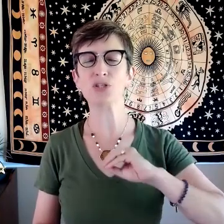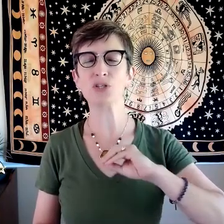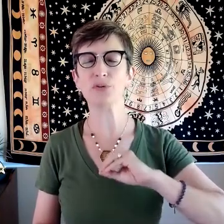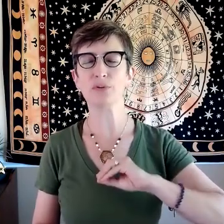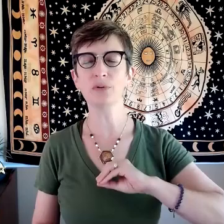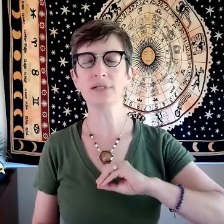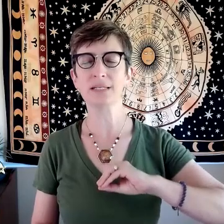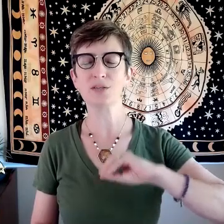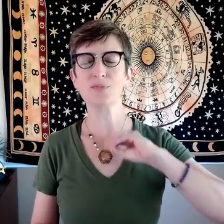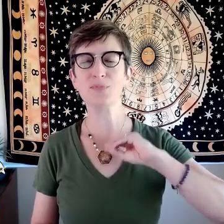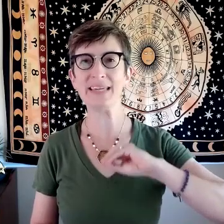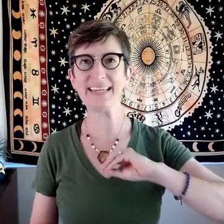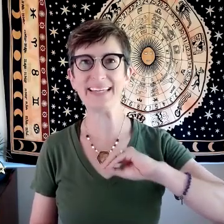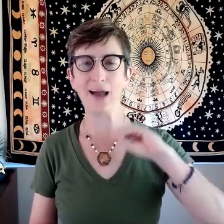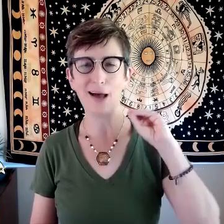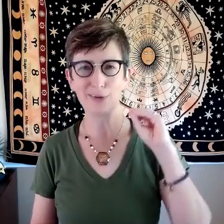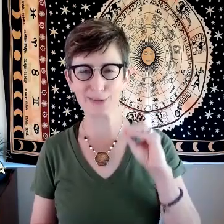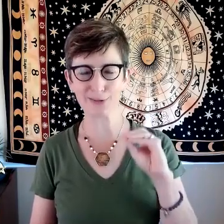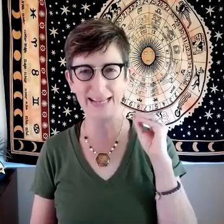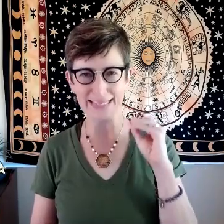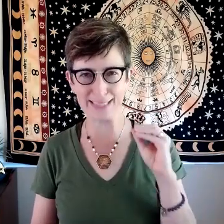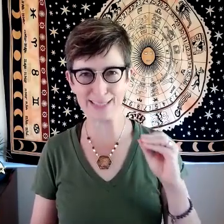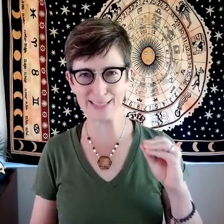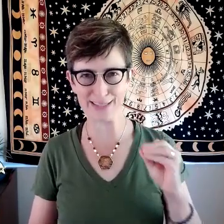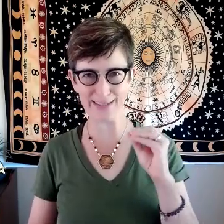you to be a great student